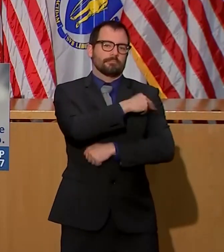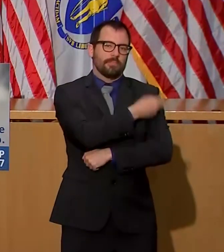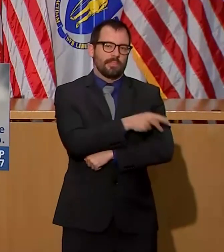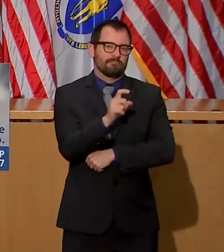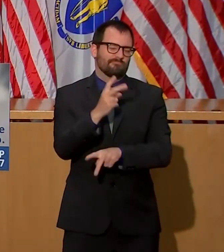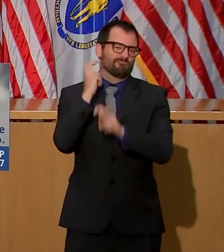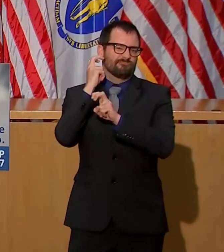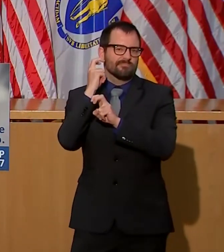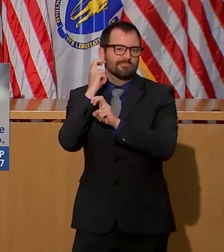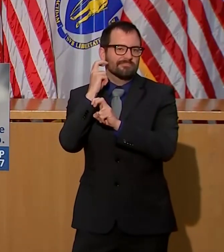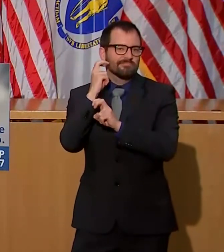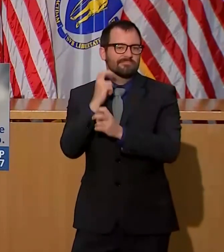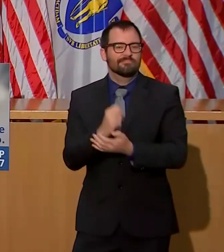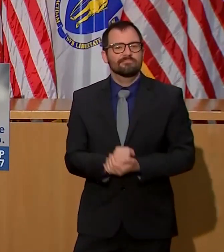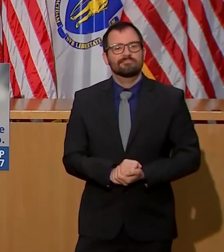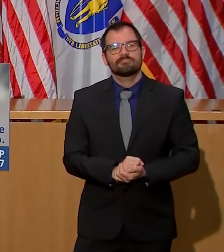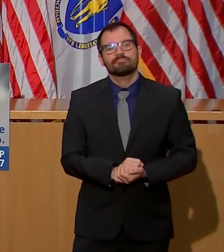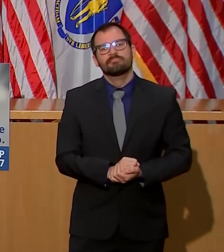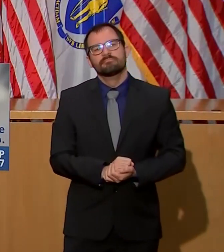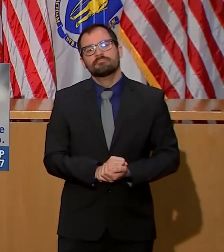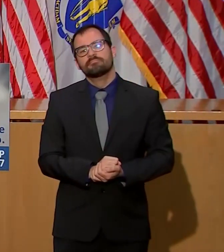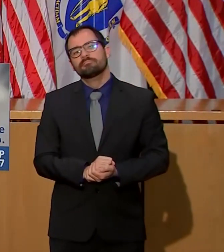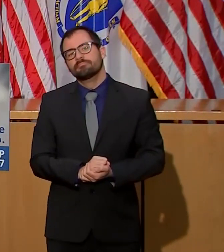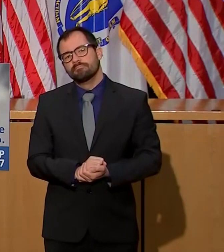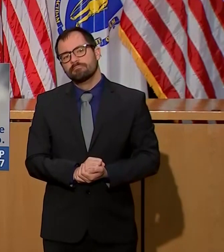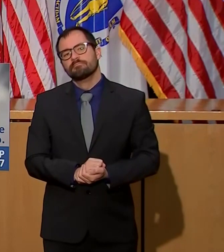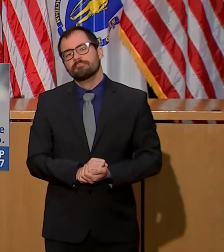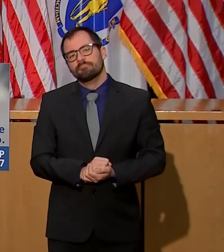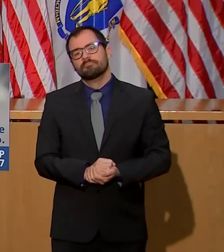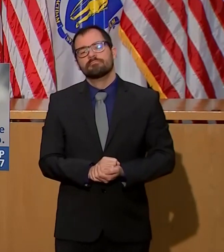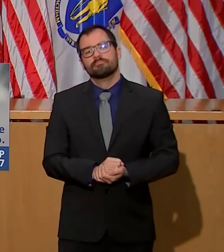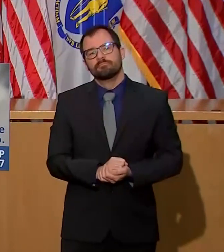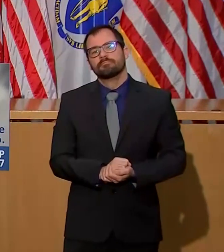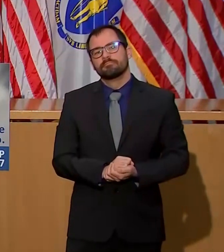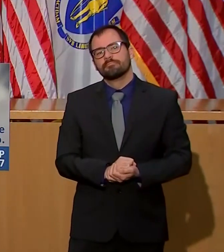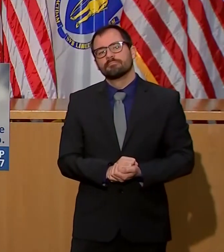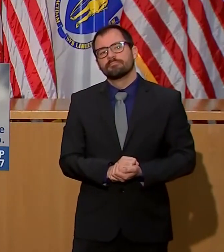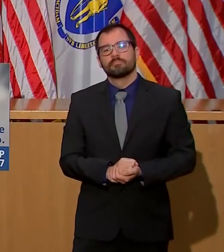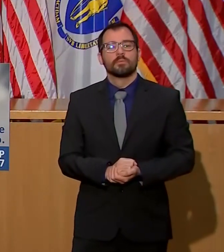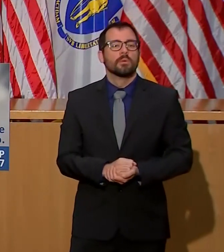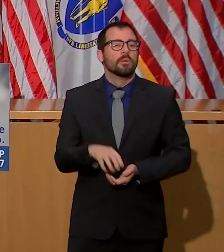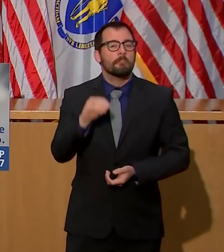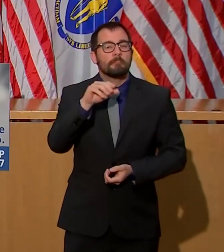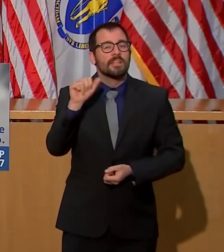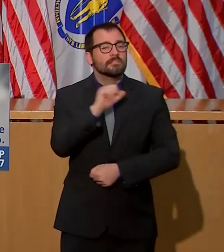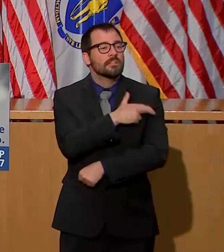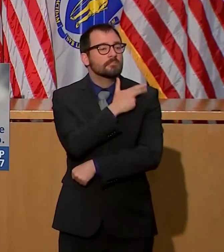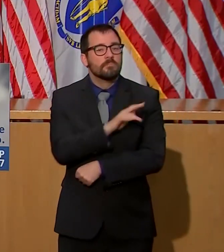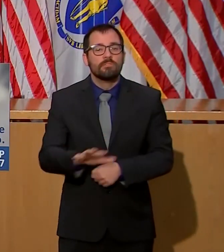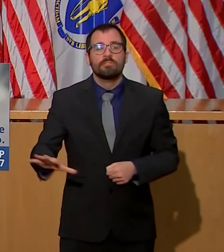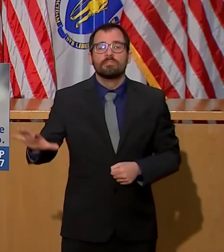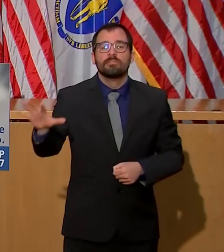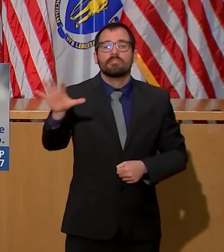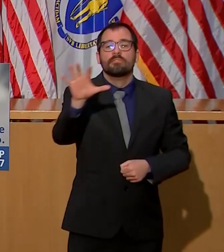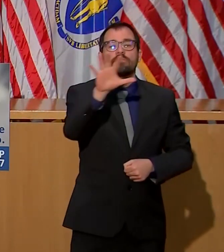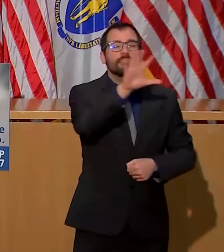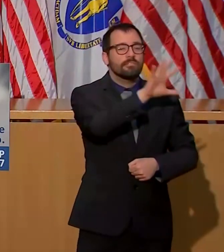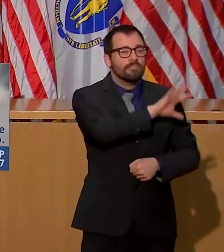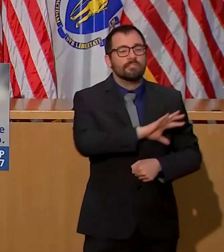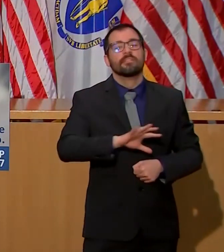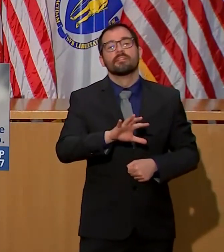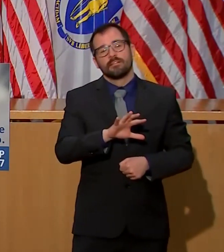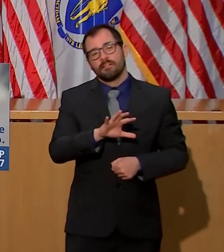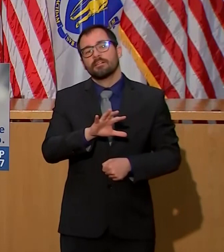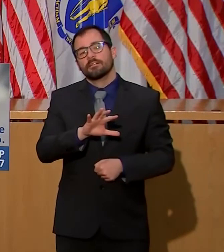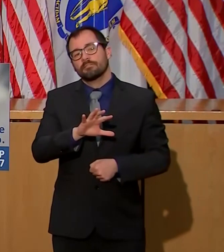knows, significantly increased their bed capacity and now have about 18,300 beds available across the state, including the